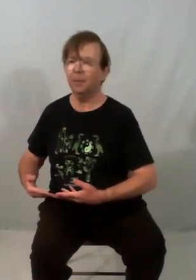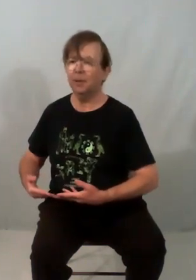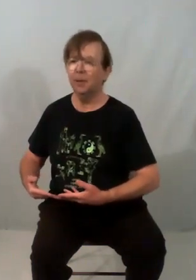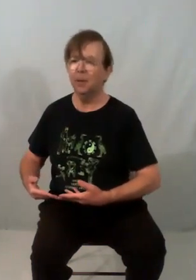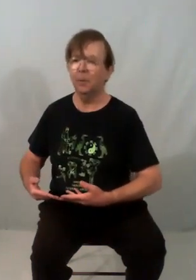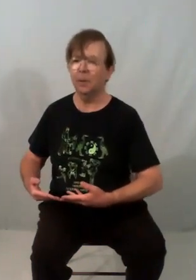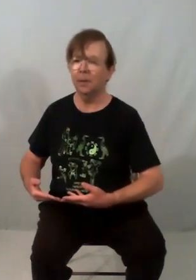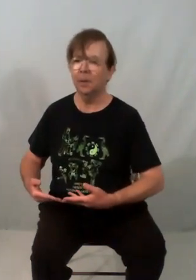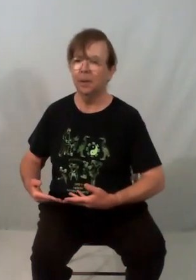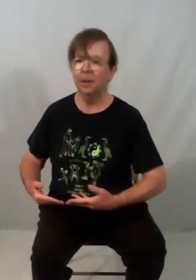One,